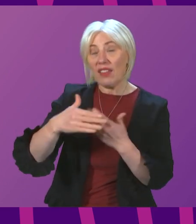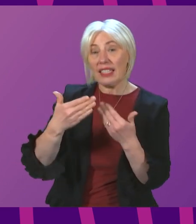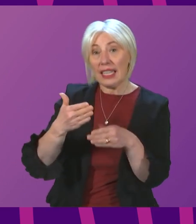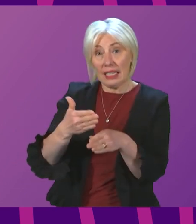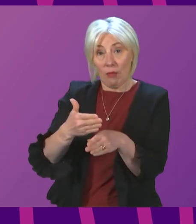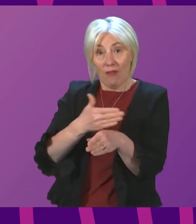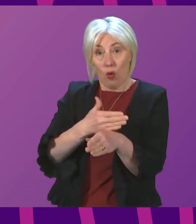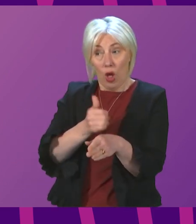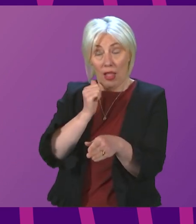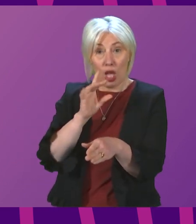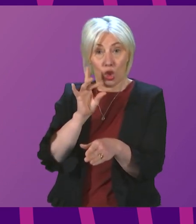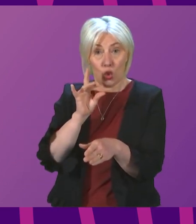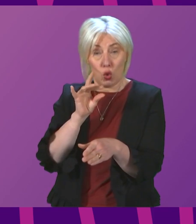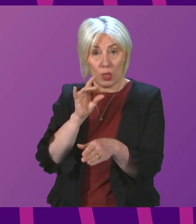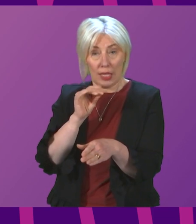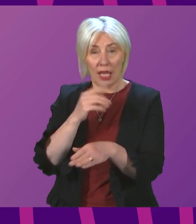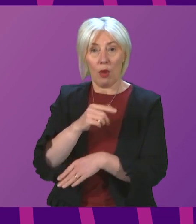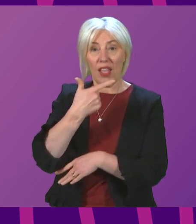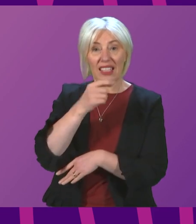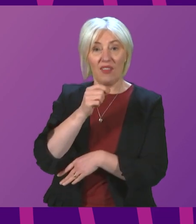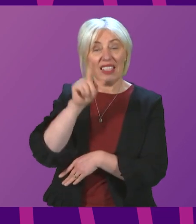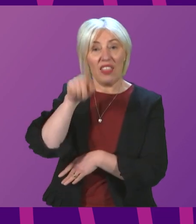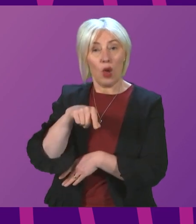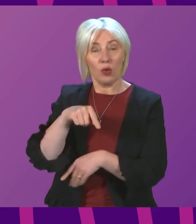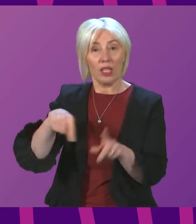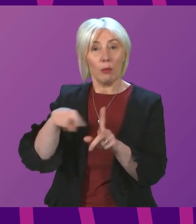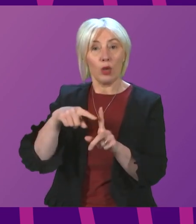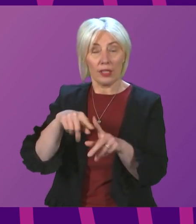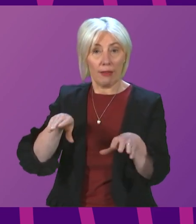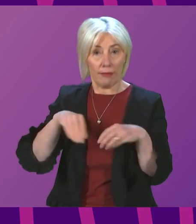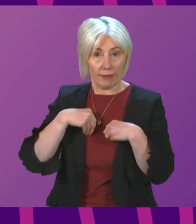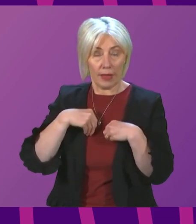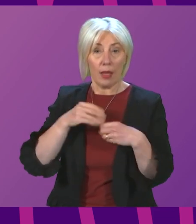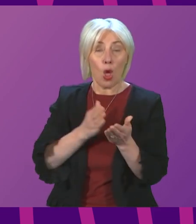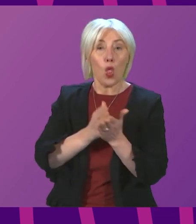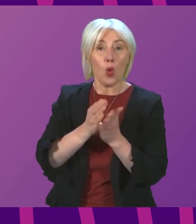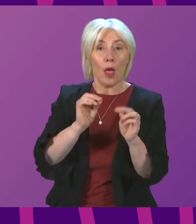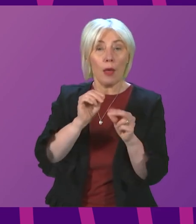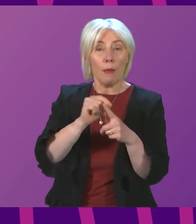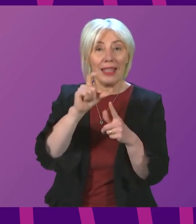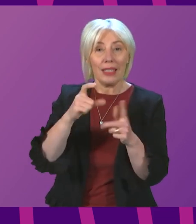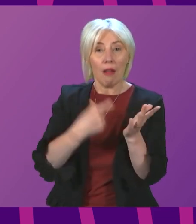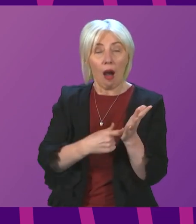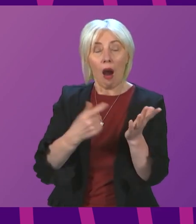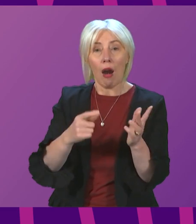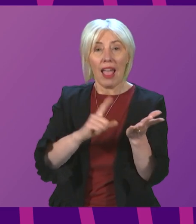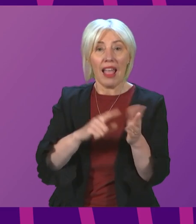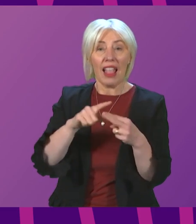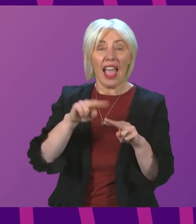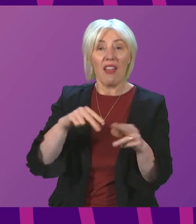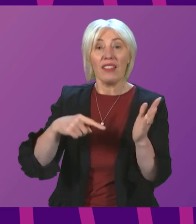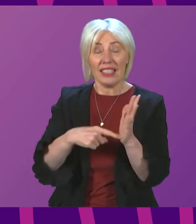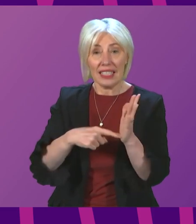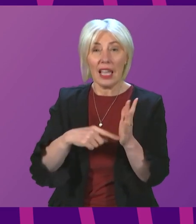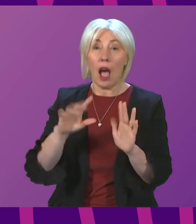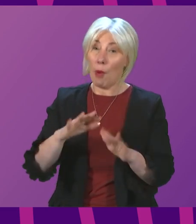to last Tuesday's statement, almost 70,000 positive cases were identified through PCR and lateral flow testing, just under 10